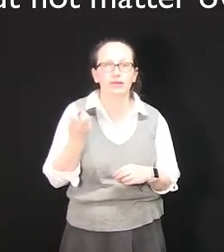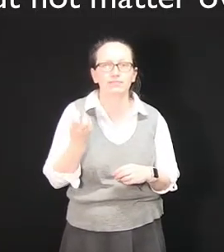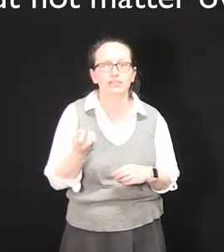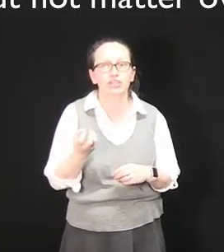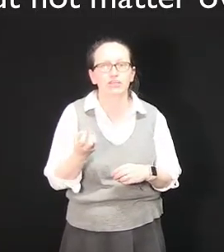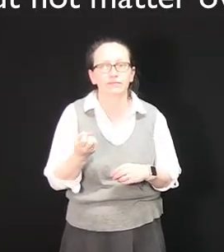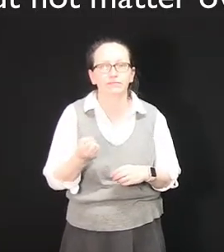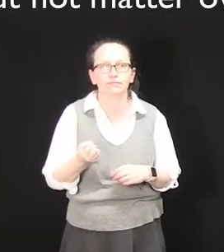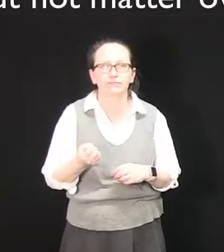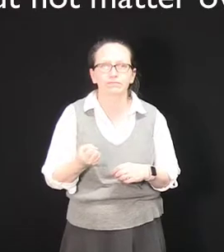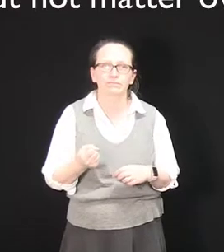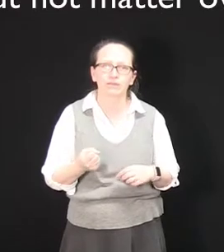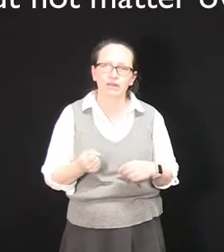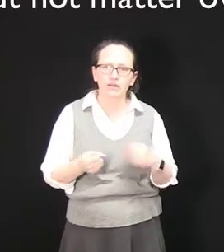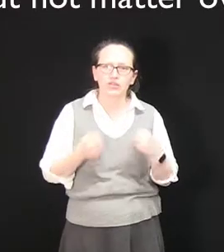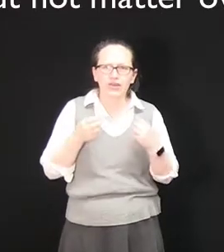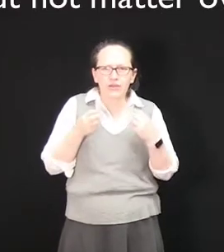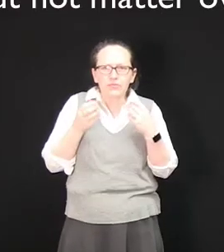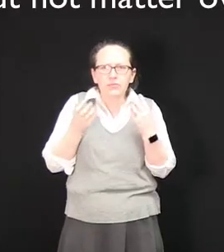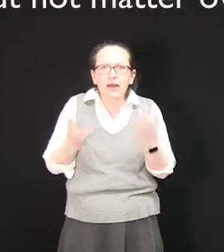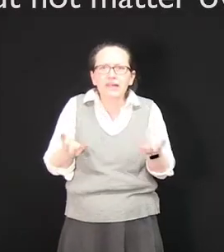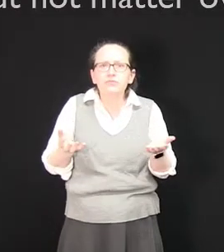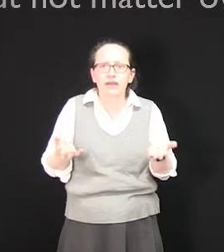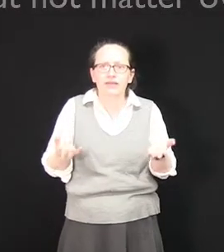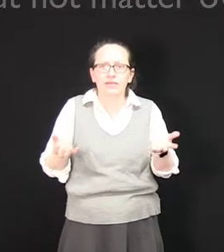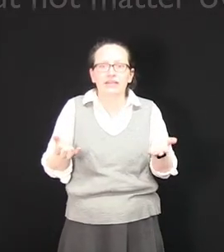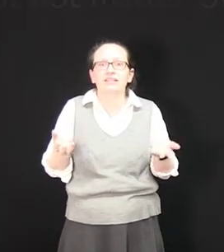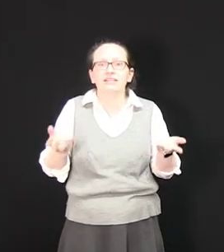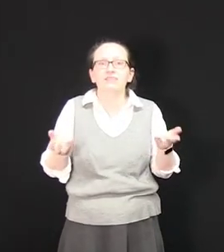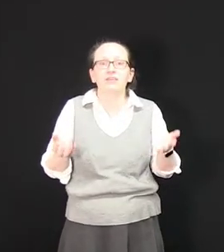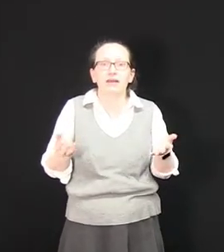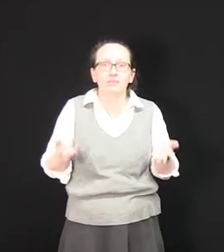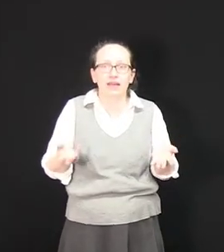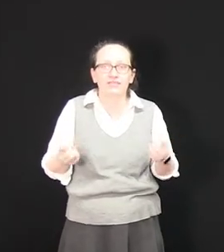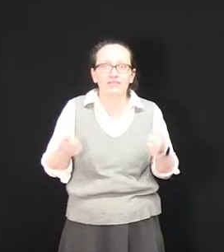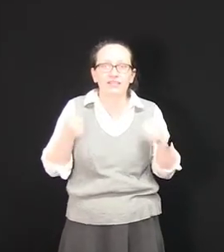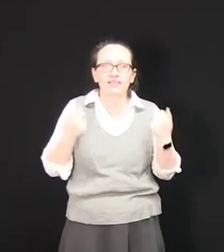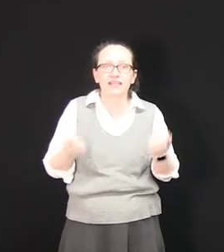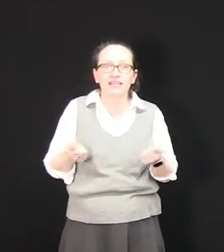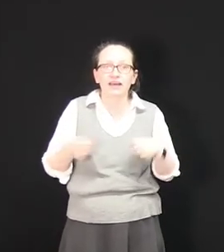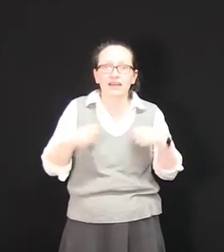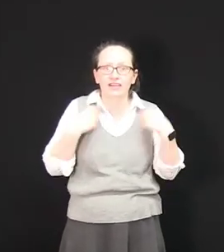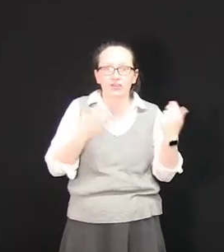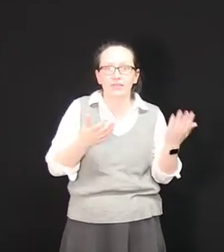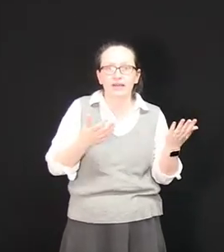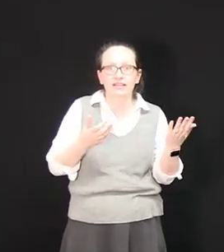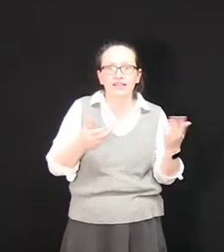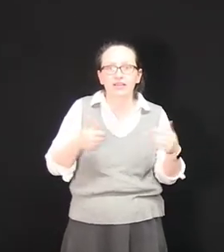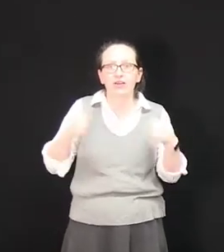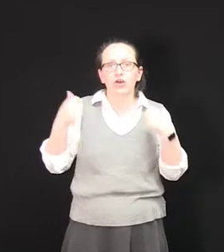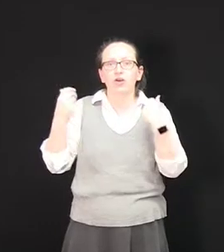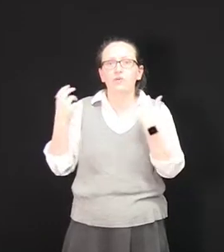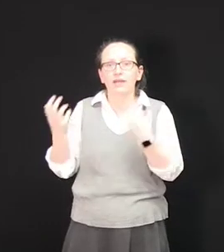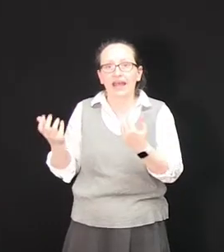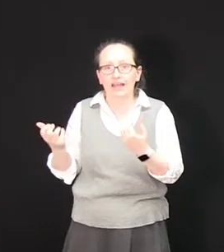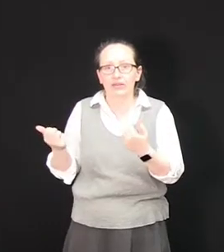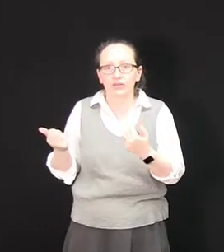position. So one way that we can classify waves is as either electromagnetic or mechanical.